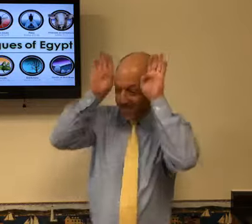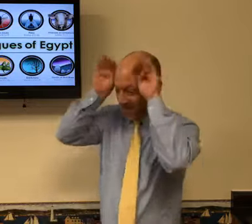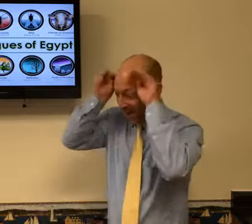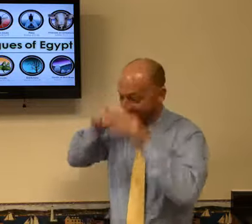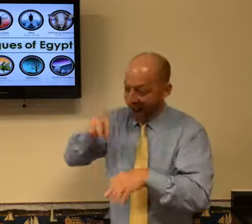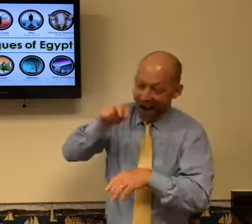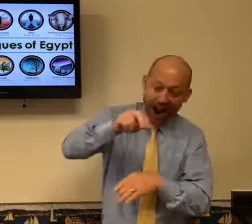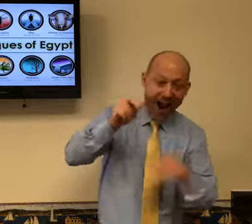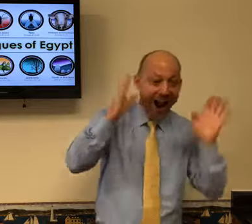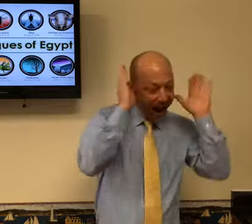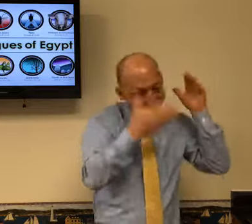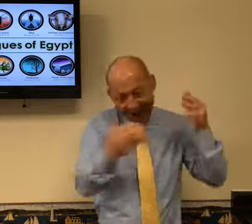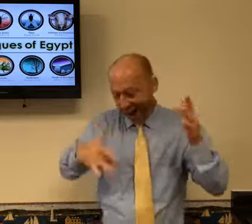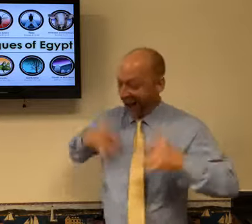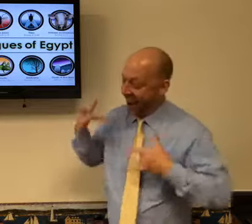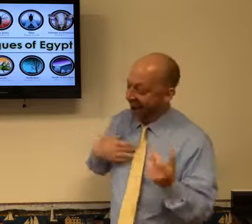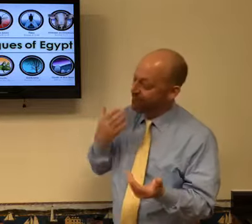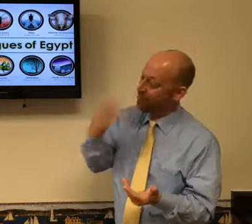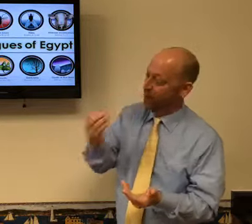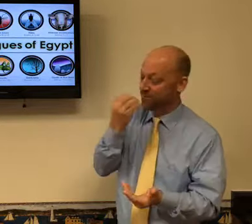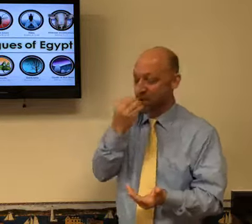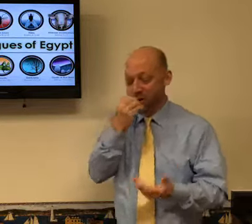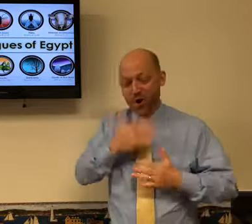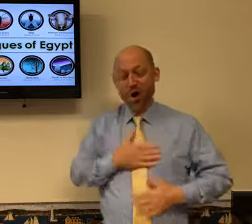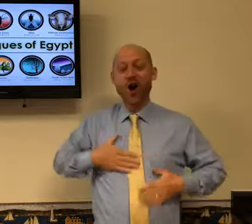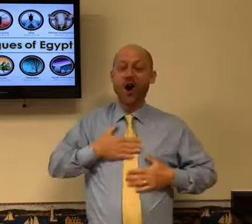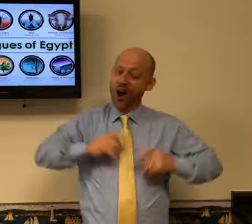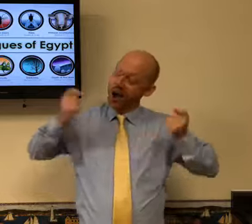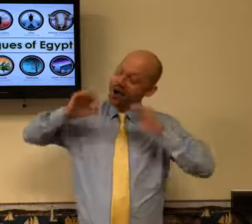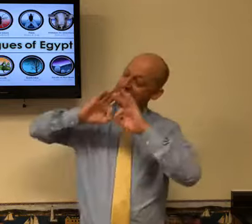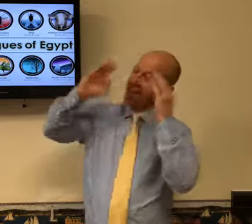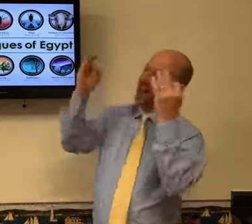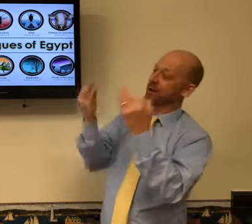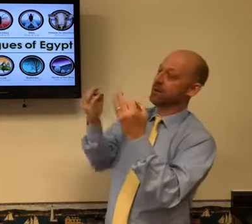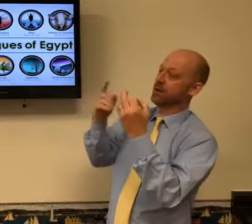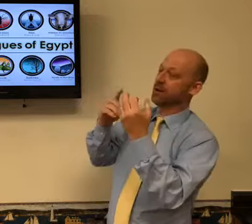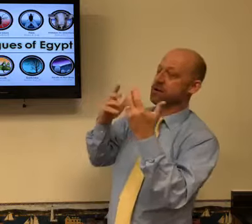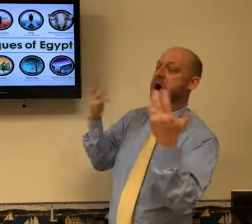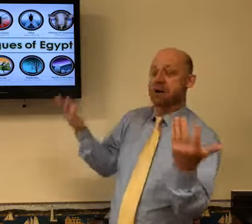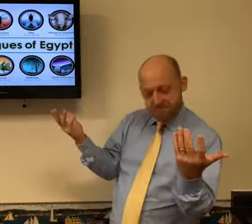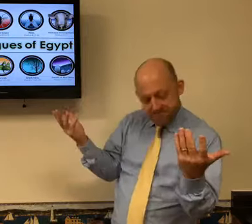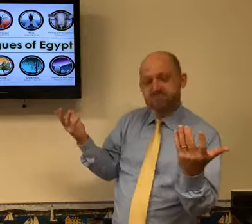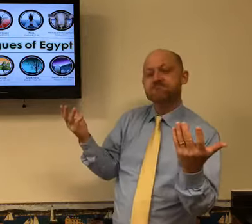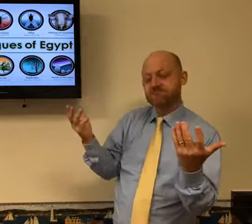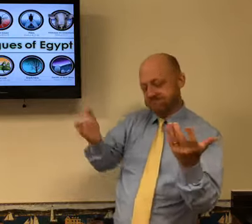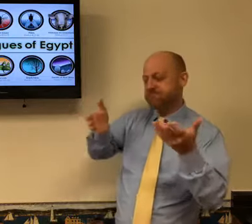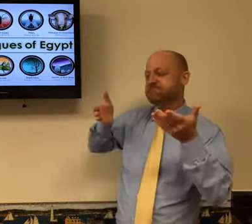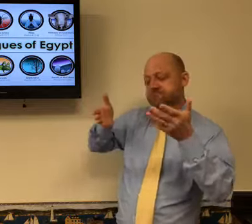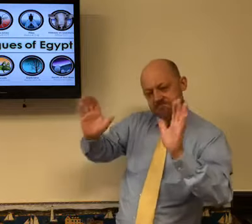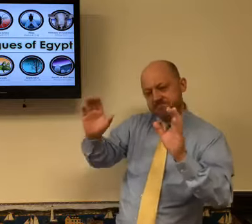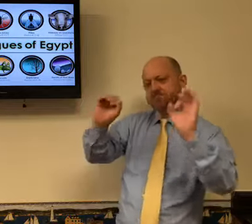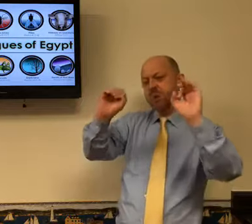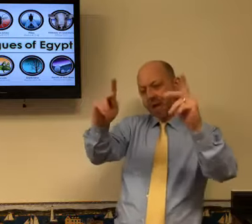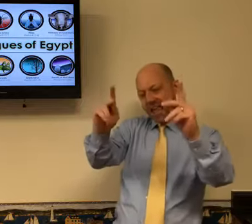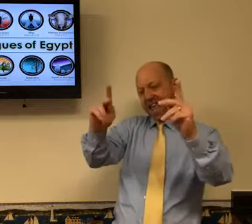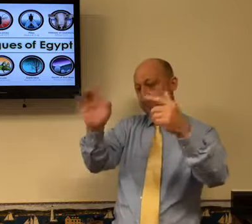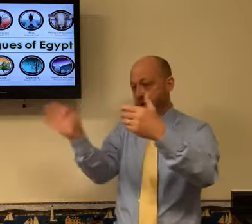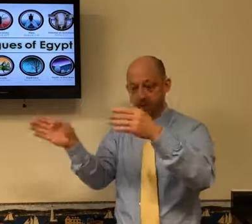celebrate with eggs and the bunny rabbit and good food and they celebrate with family and that's all fine and good. That's